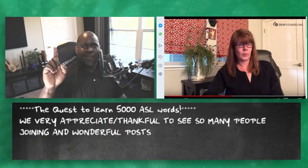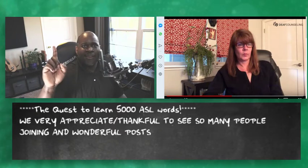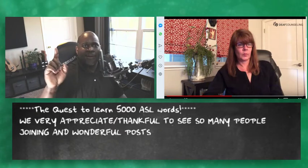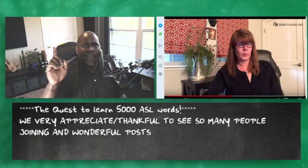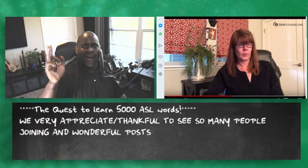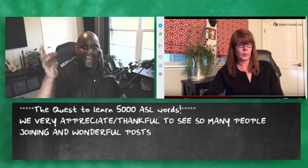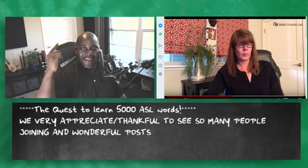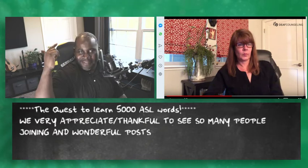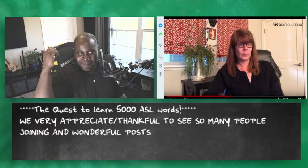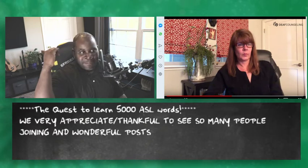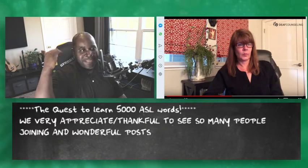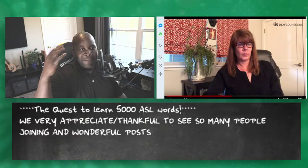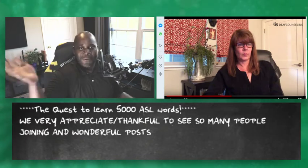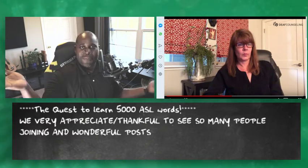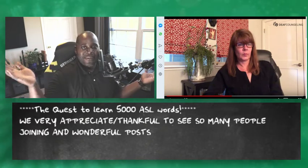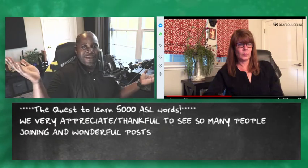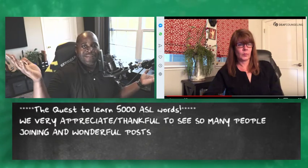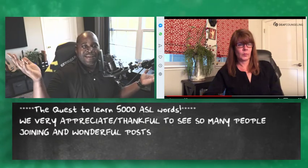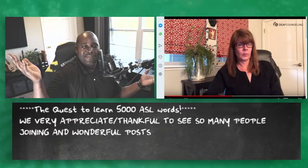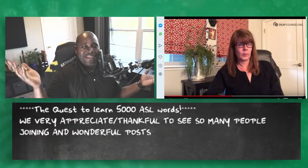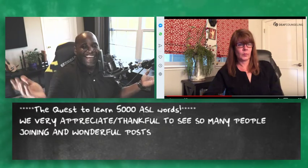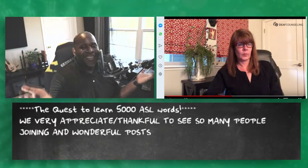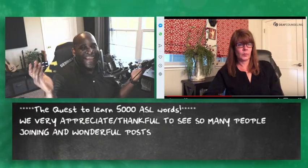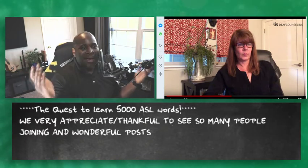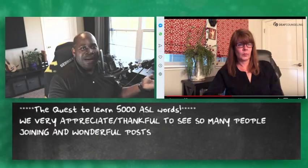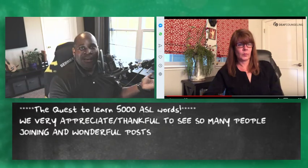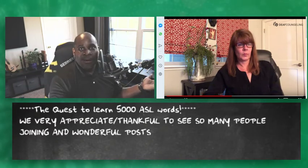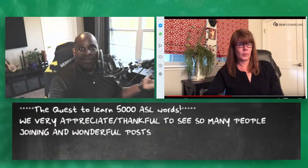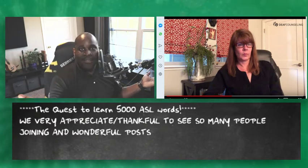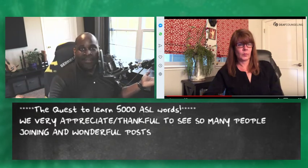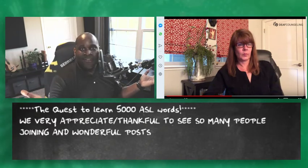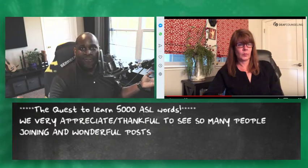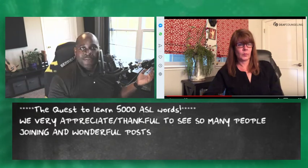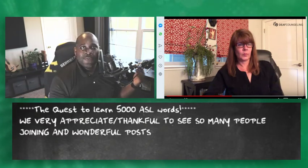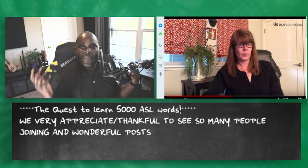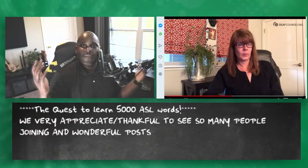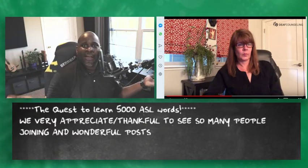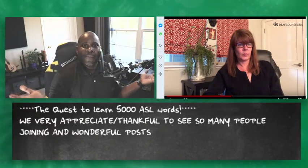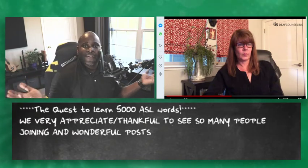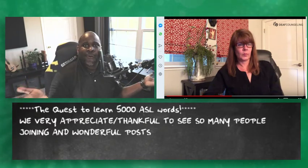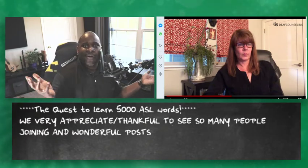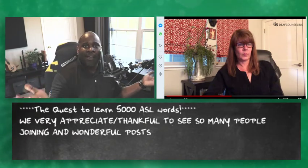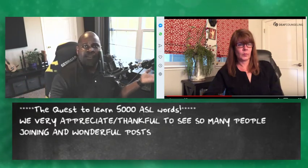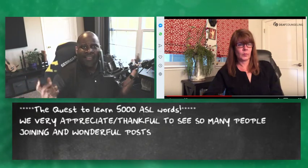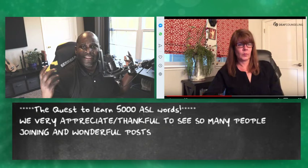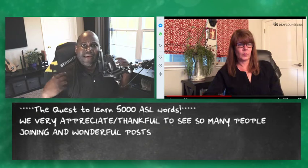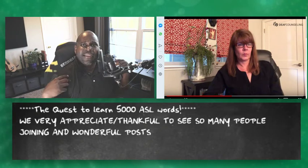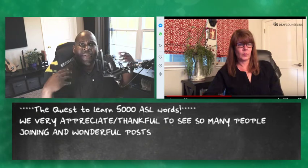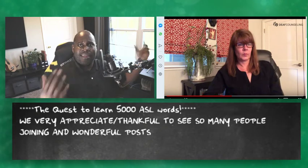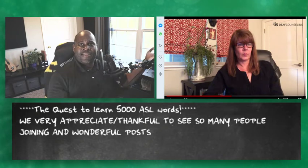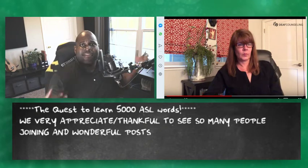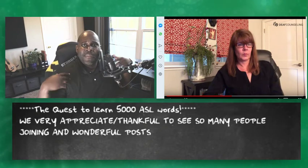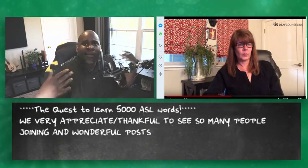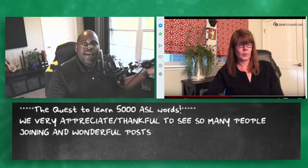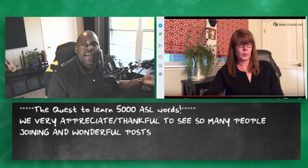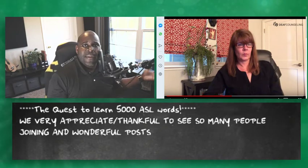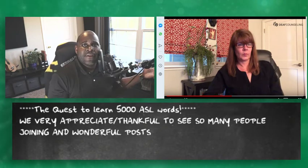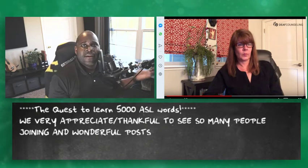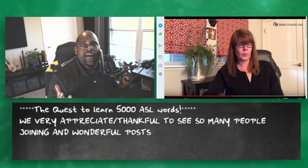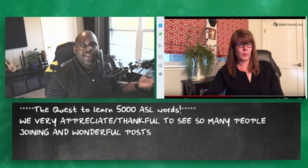a podcast maybe a good time to plug I'll put a link in the description we've been talking about the coronavirus and a lot of the panic that's been coming about of